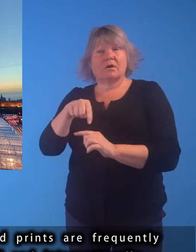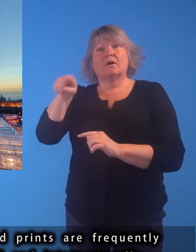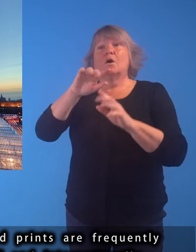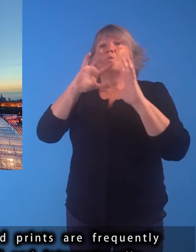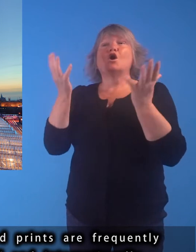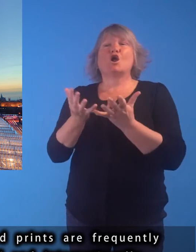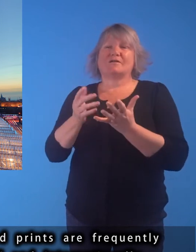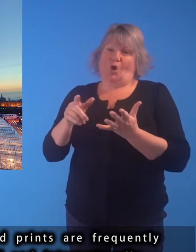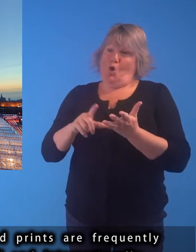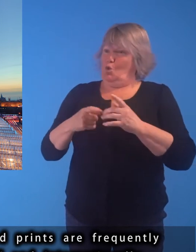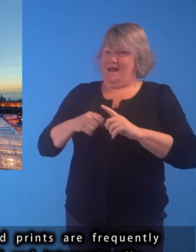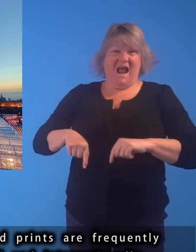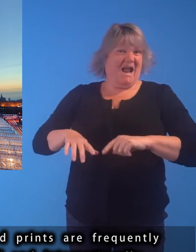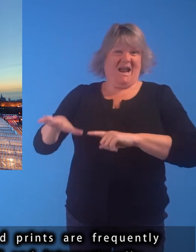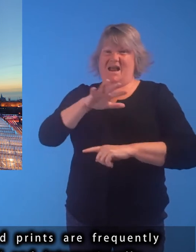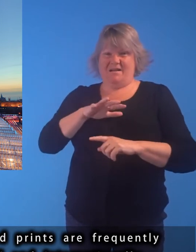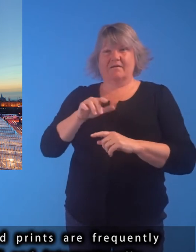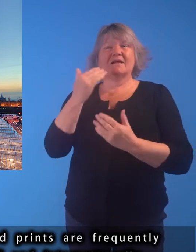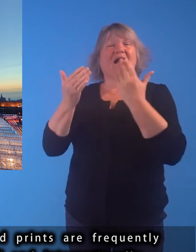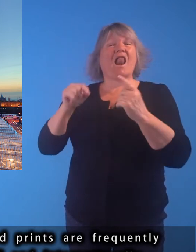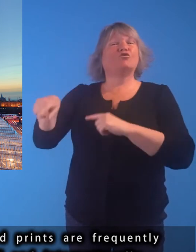loaned to other galleries in the UK and internationally.